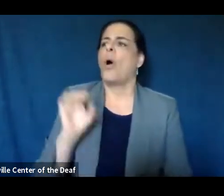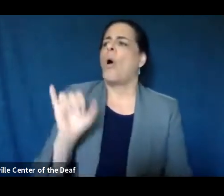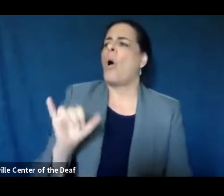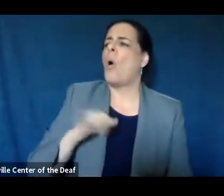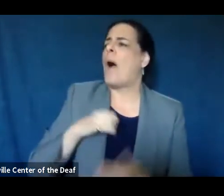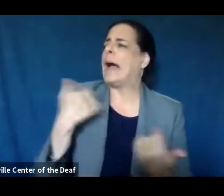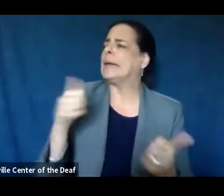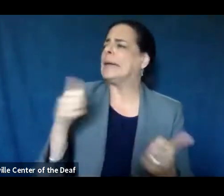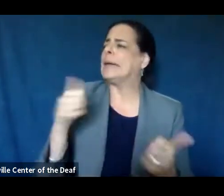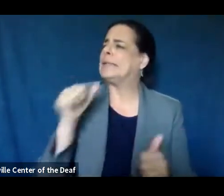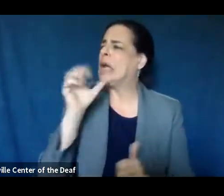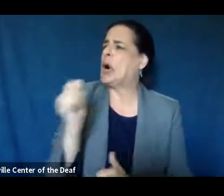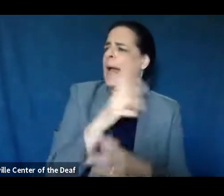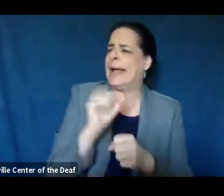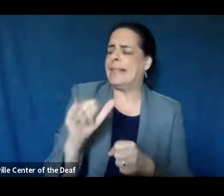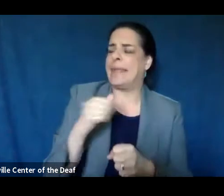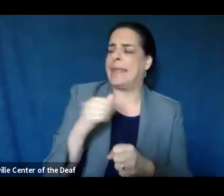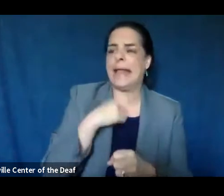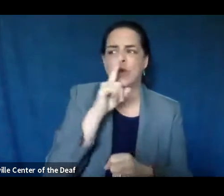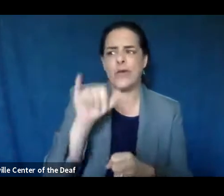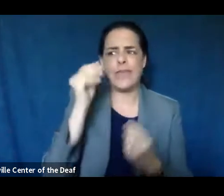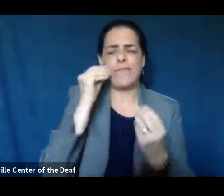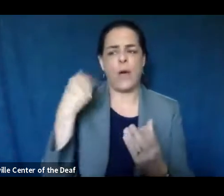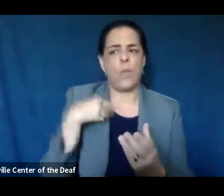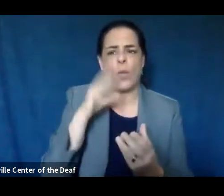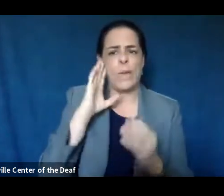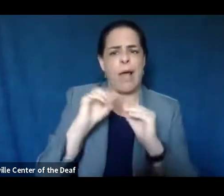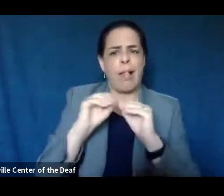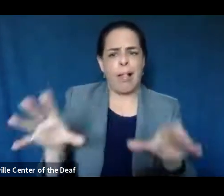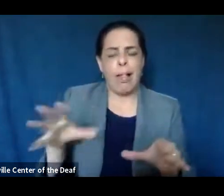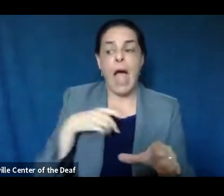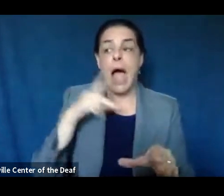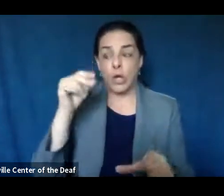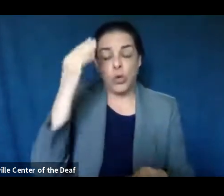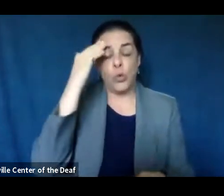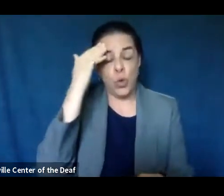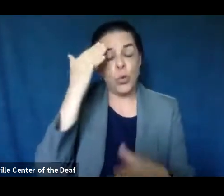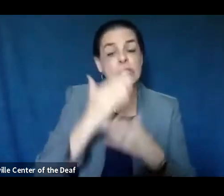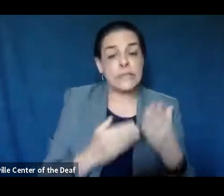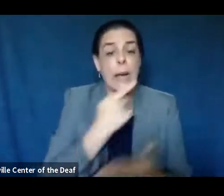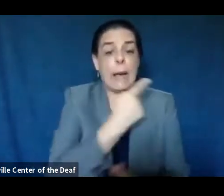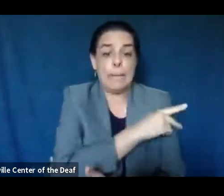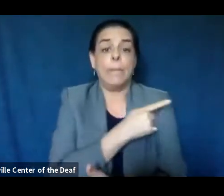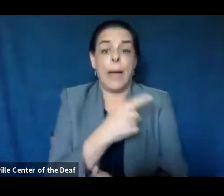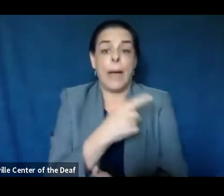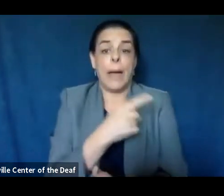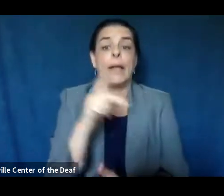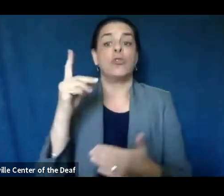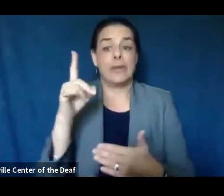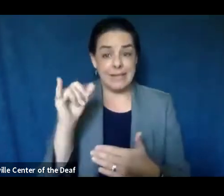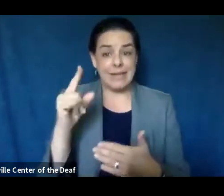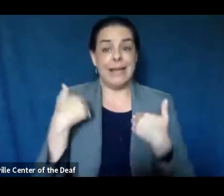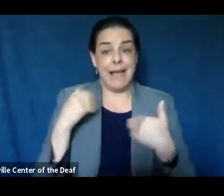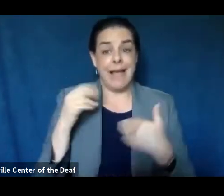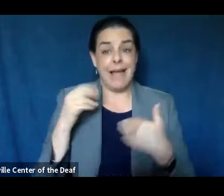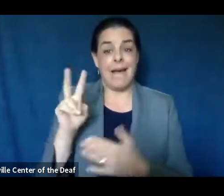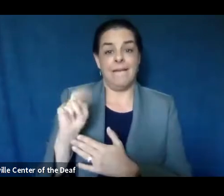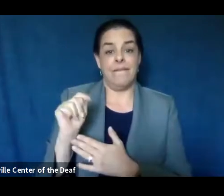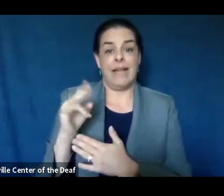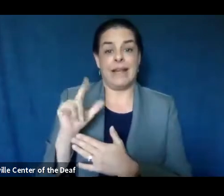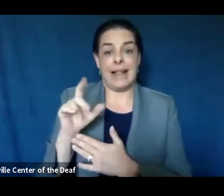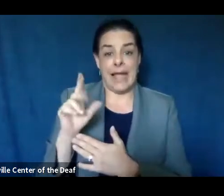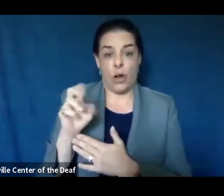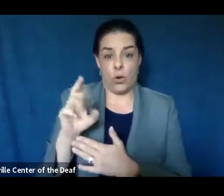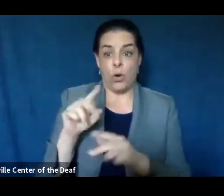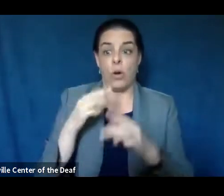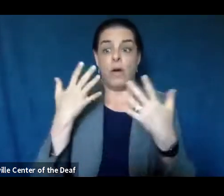that. And I'm not sure if that's data that we'll be putting out widely. I do know that we have had patients that have been on a ventilator and recovered, but I still don't have